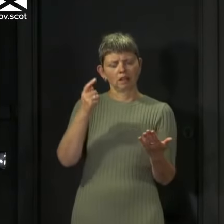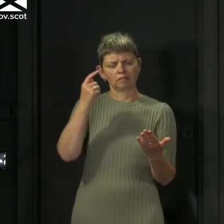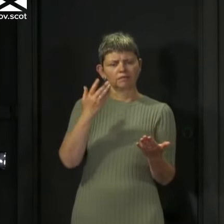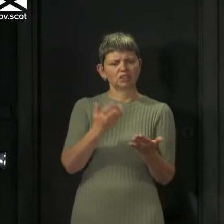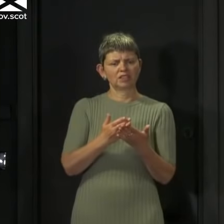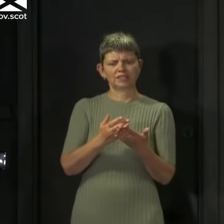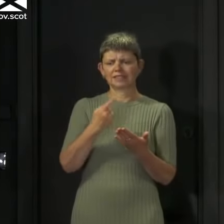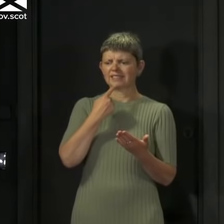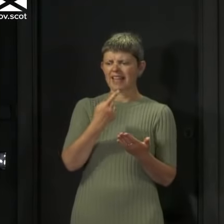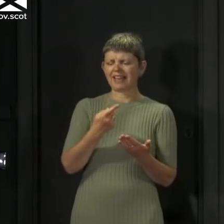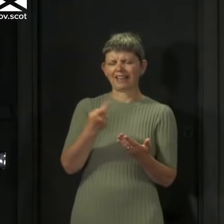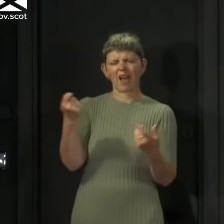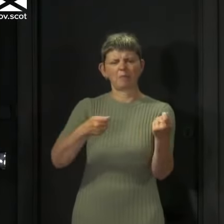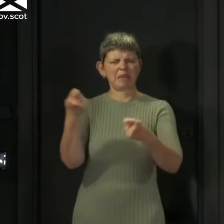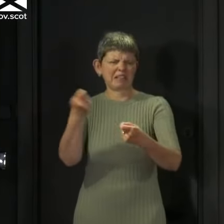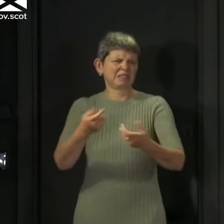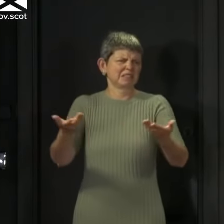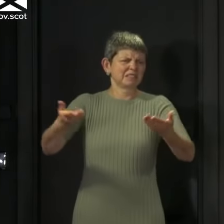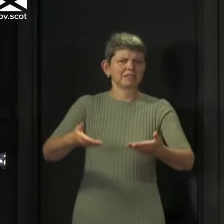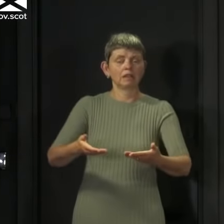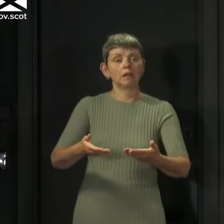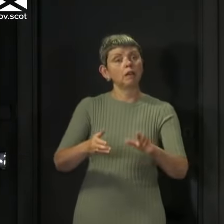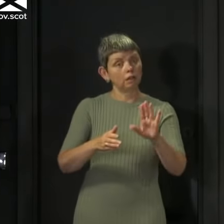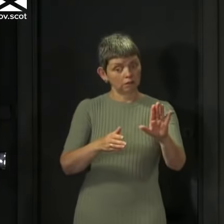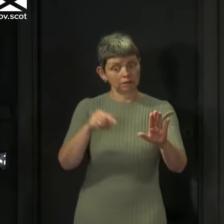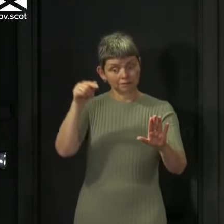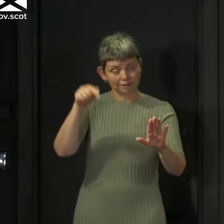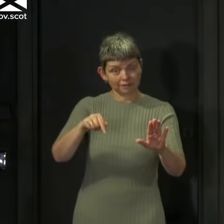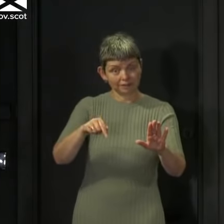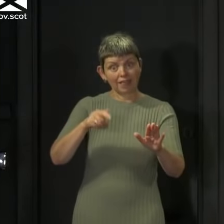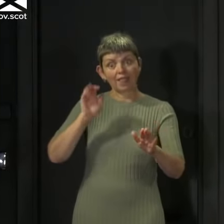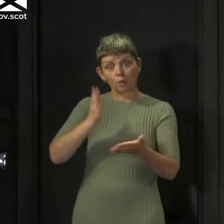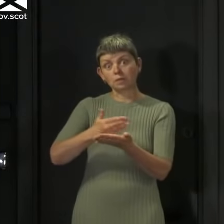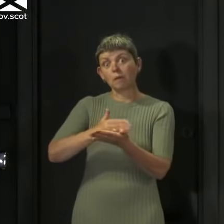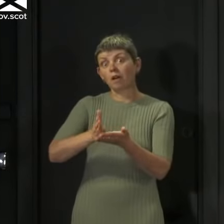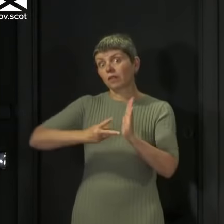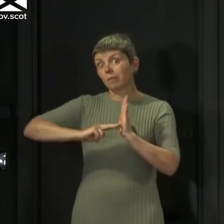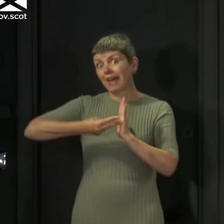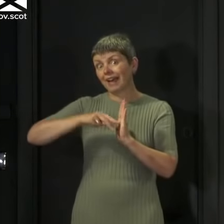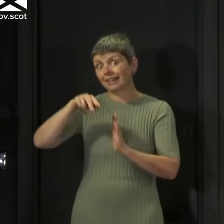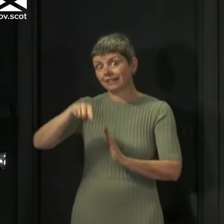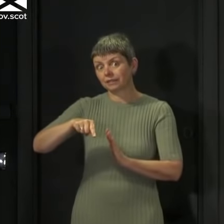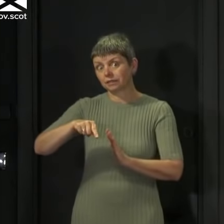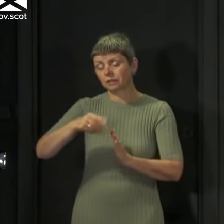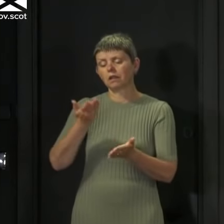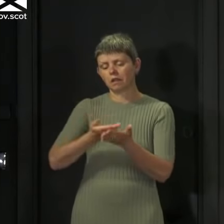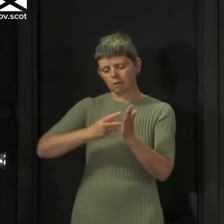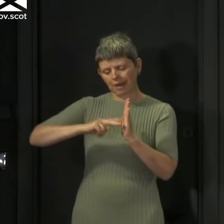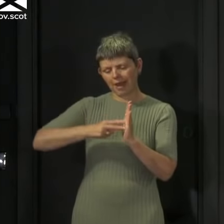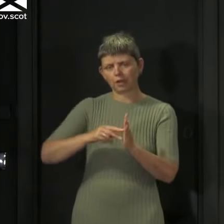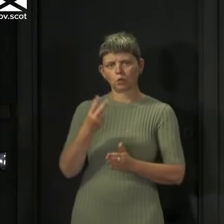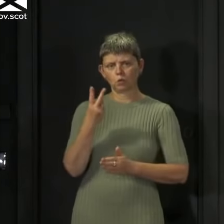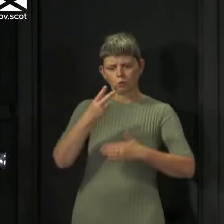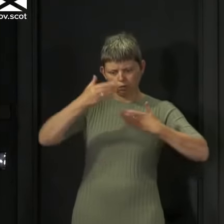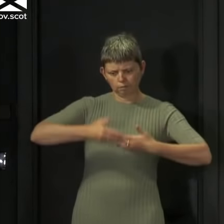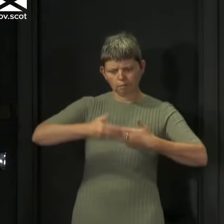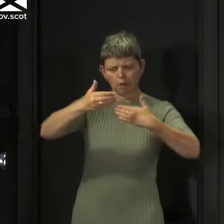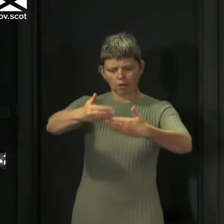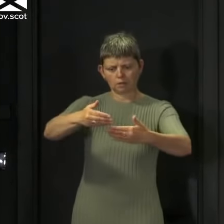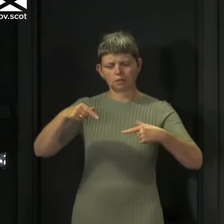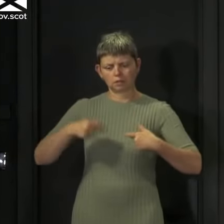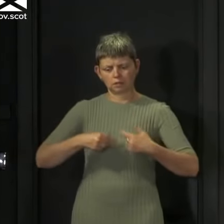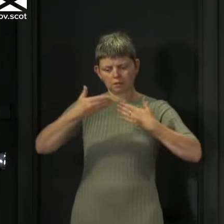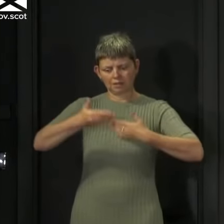part of the process, because this is the part of the process that we always intended would be about ensuring that individual injustices